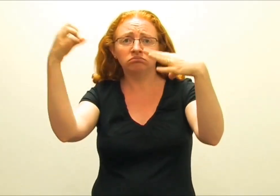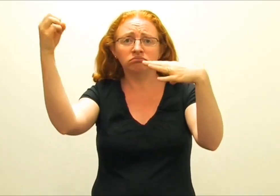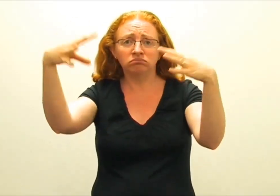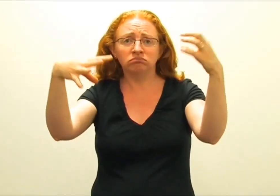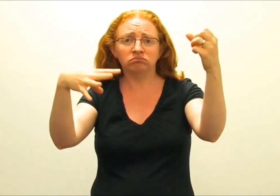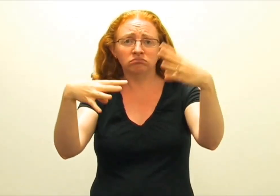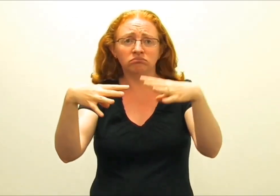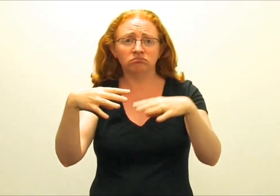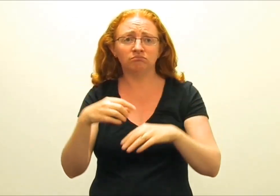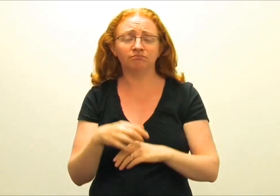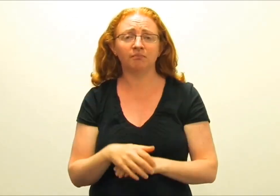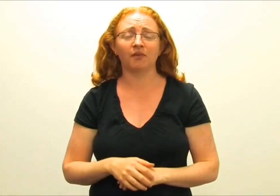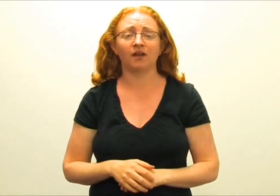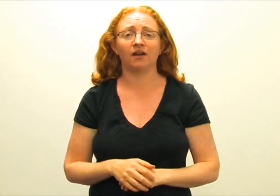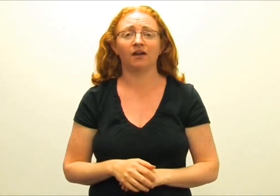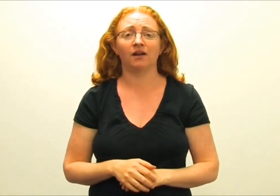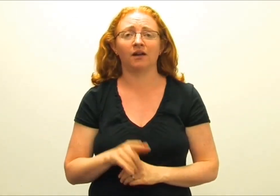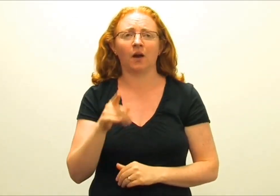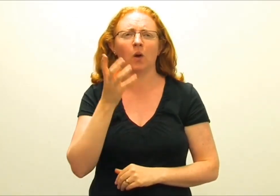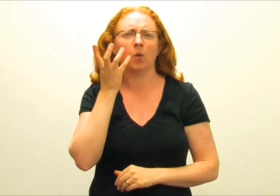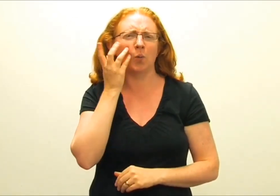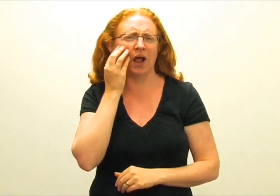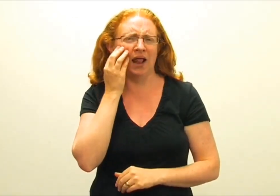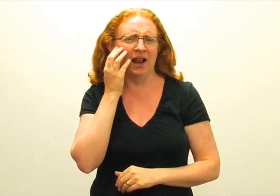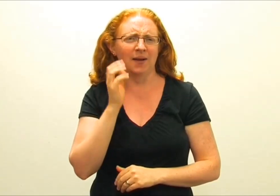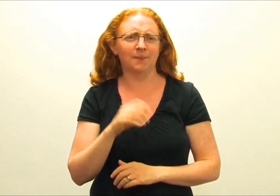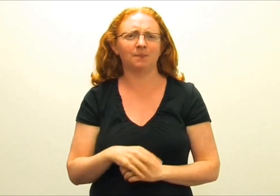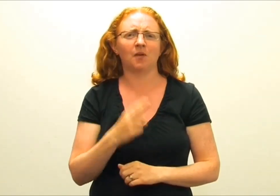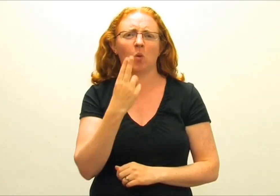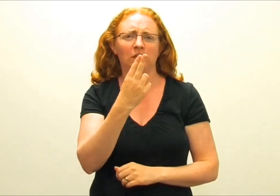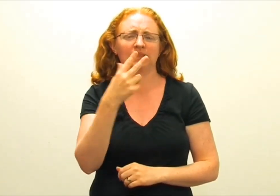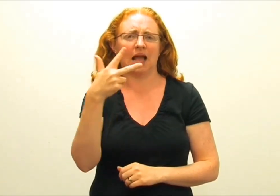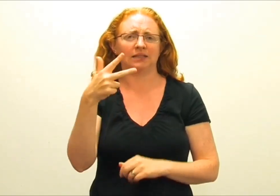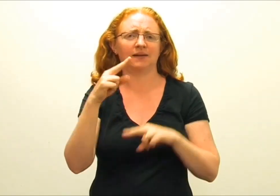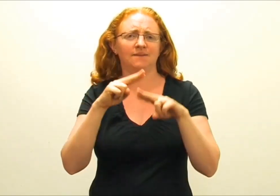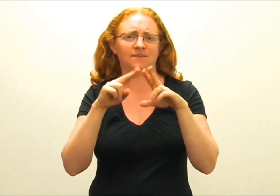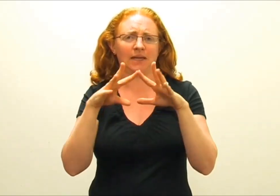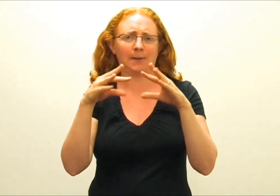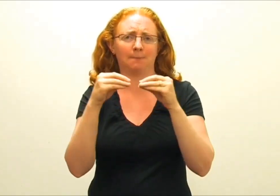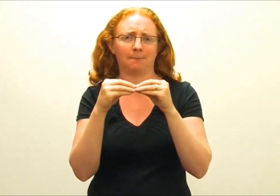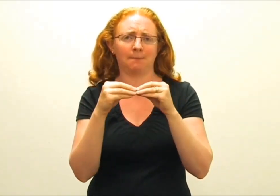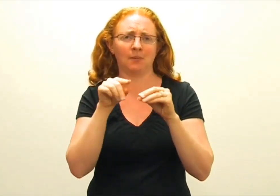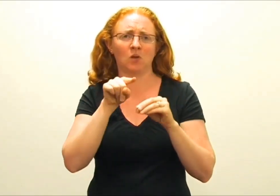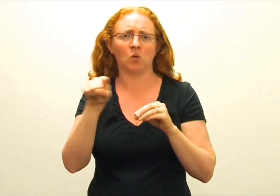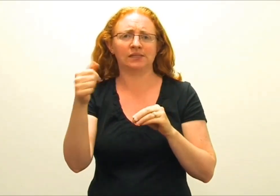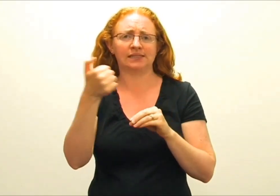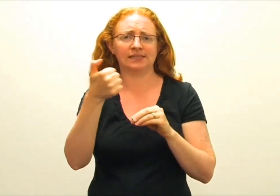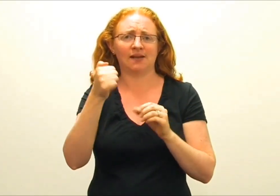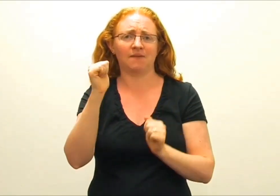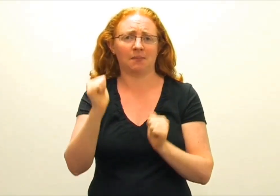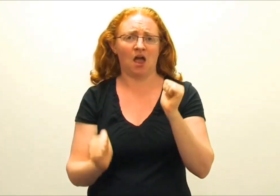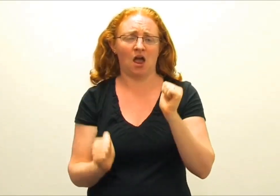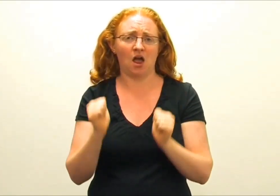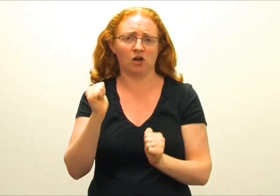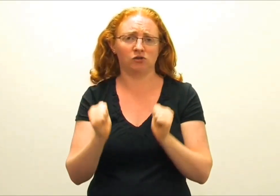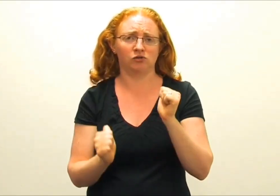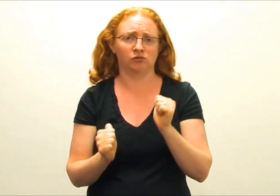see the different displays of light. And that will be happening from the 28th of February to the 16th of March.